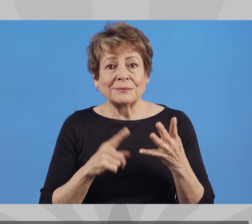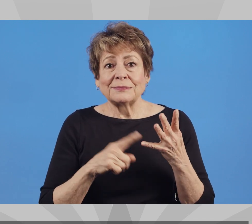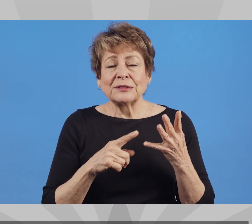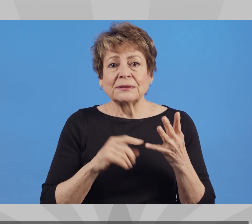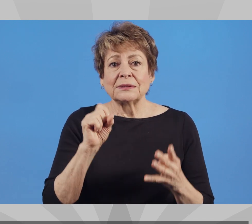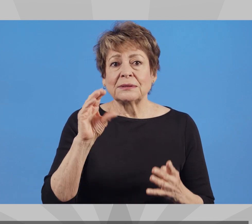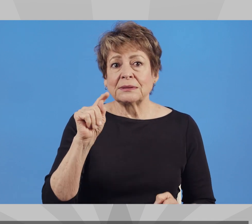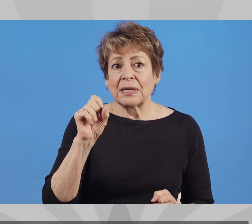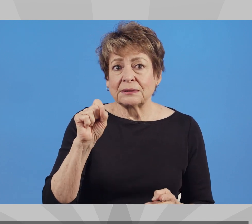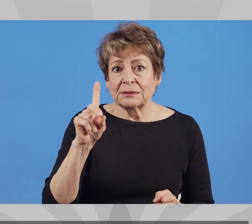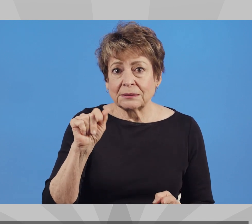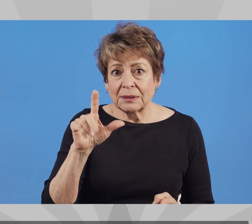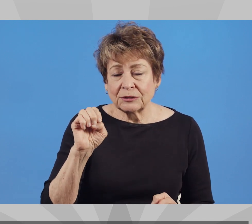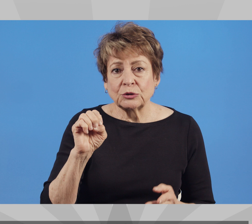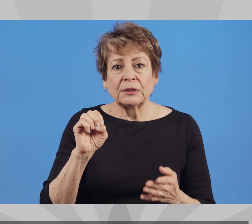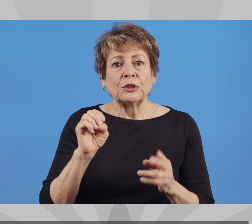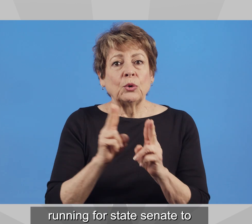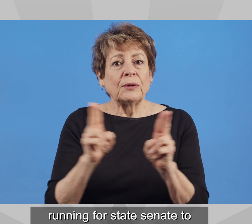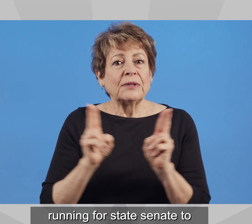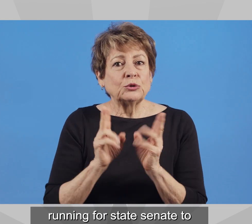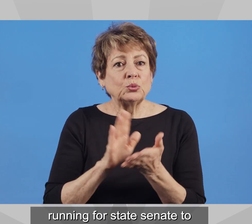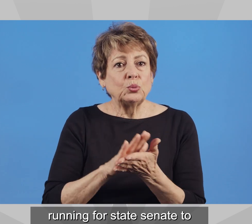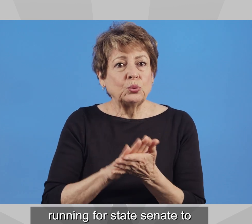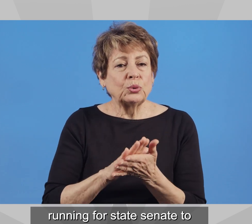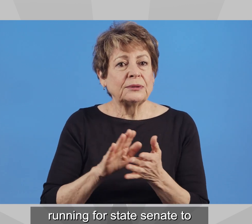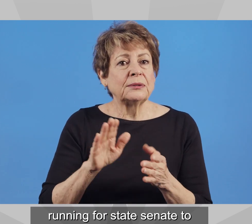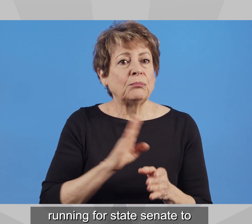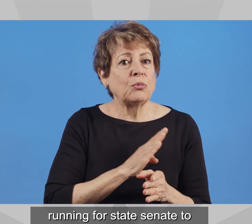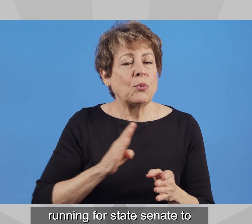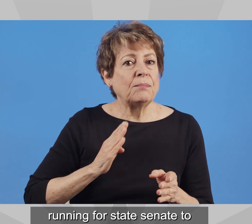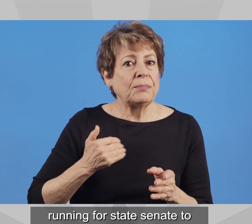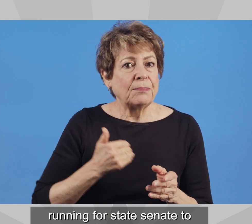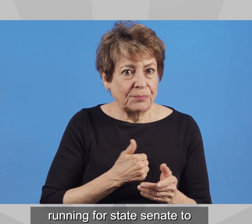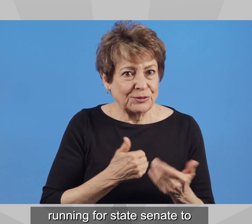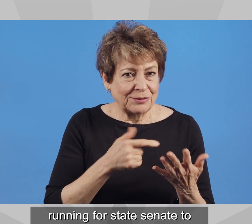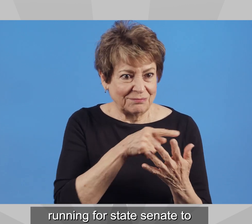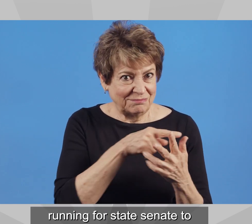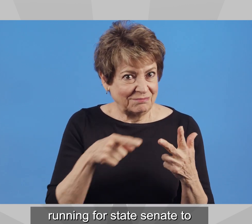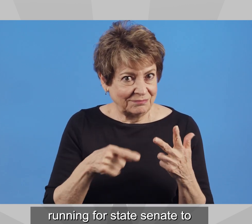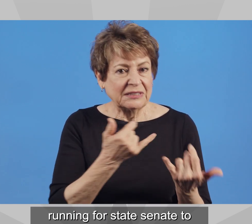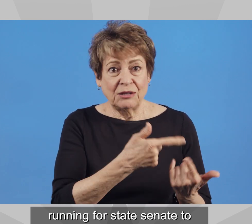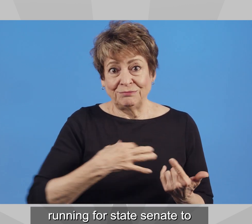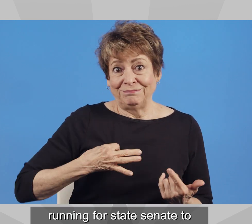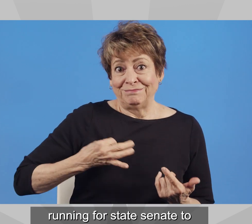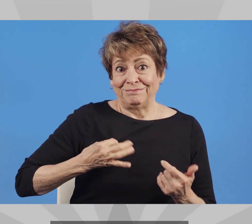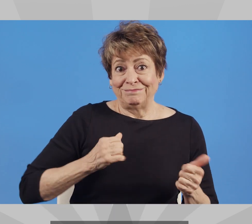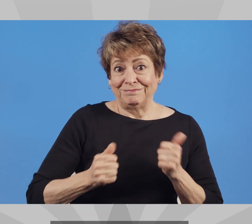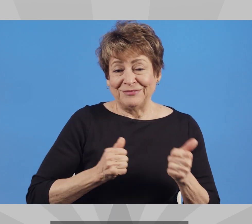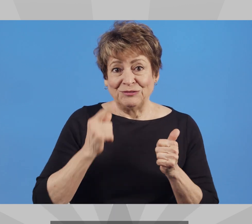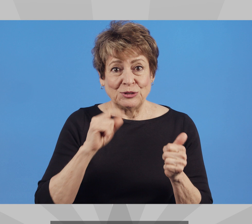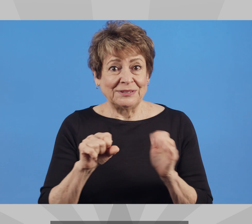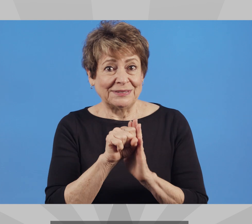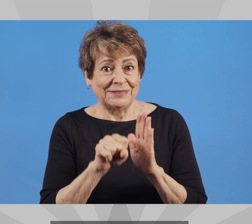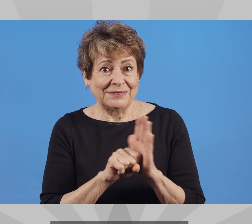and Scottsdale Unified School Board member running for state senate to safeguard the American dream for